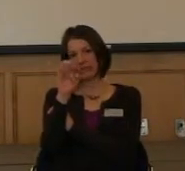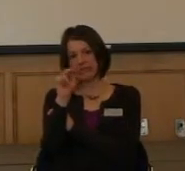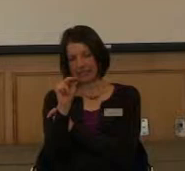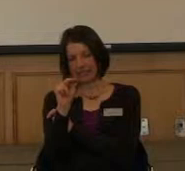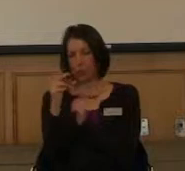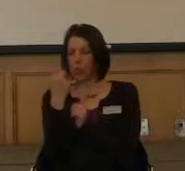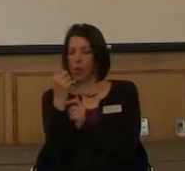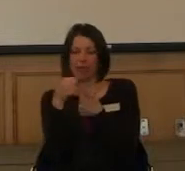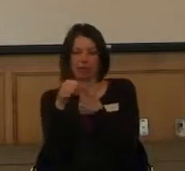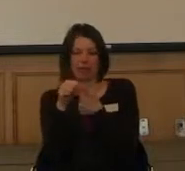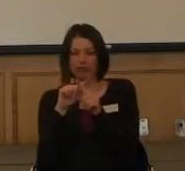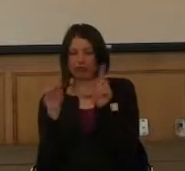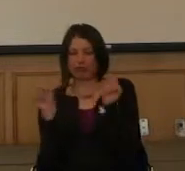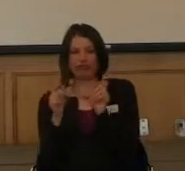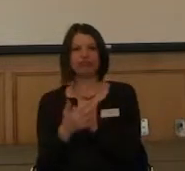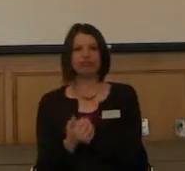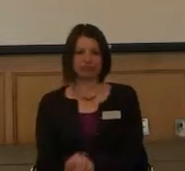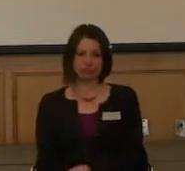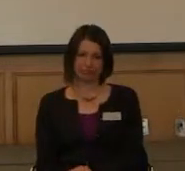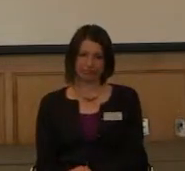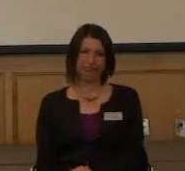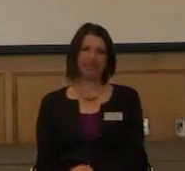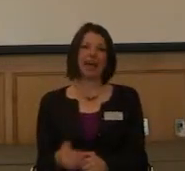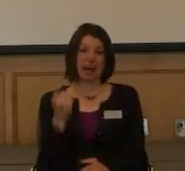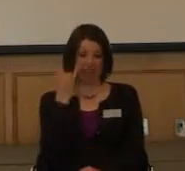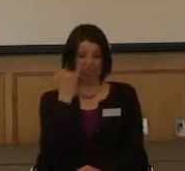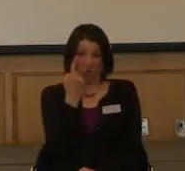you've got the disease.